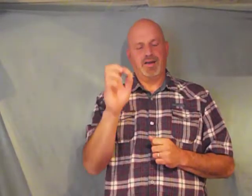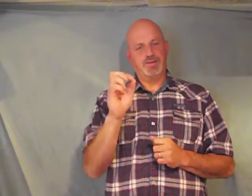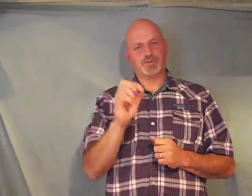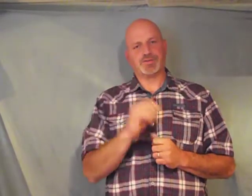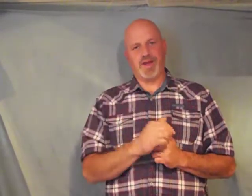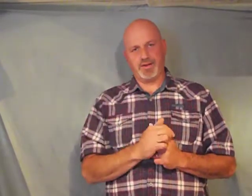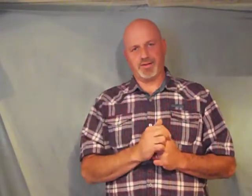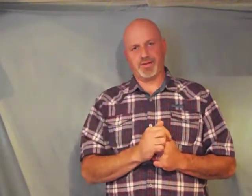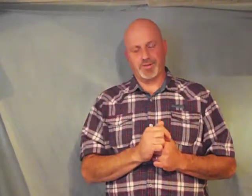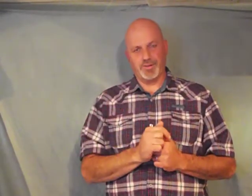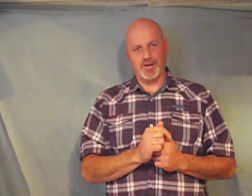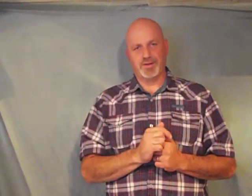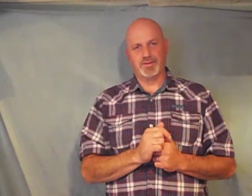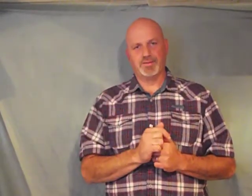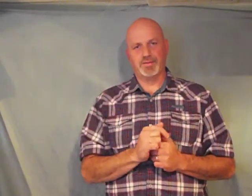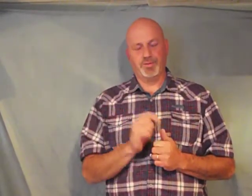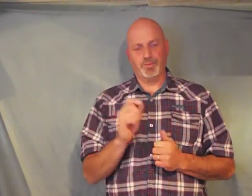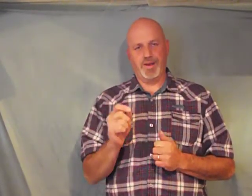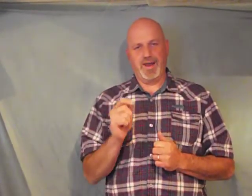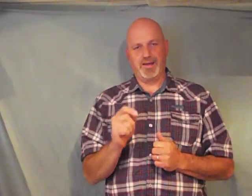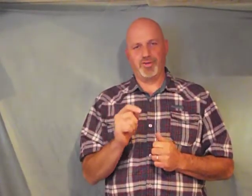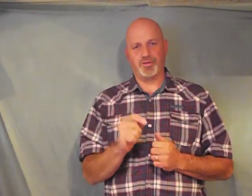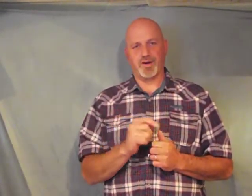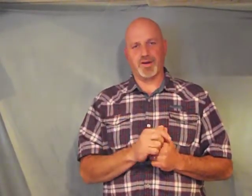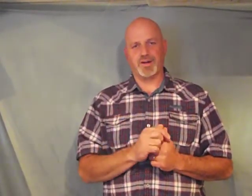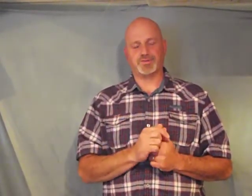understand their authority that we have over our country